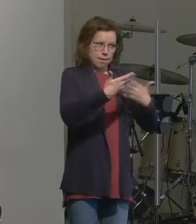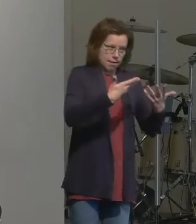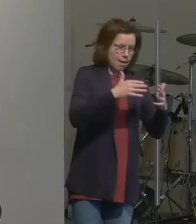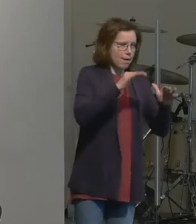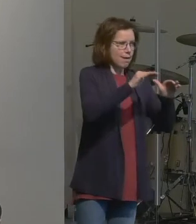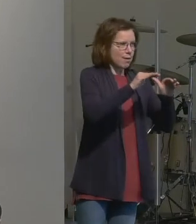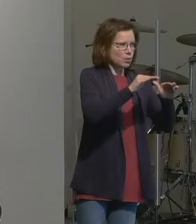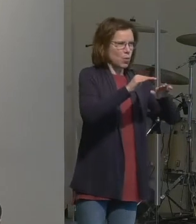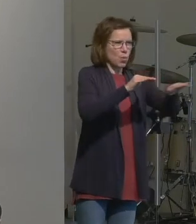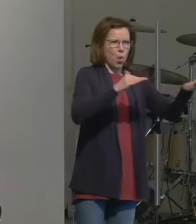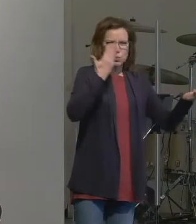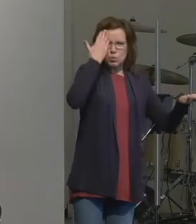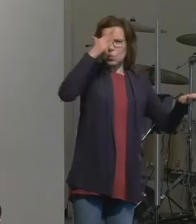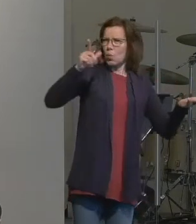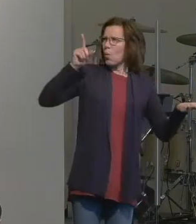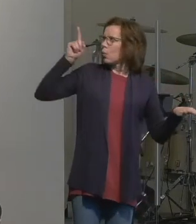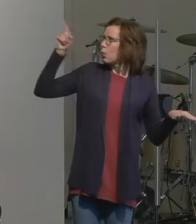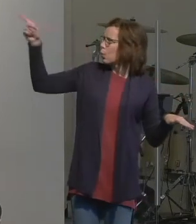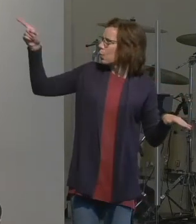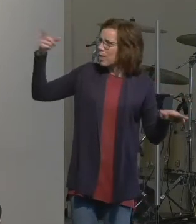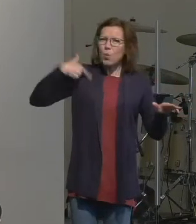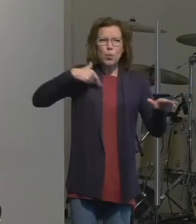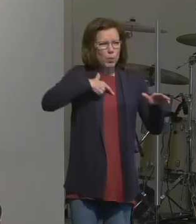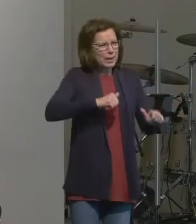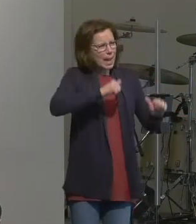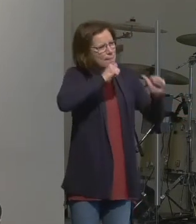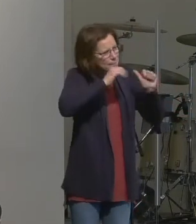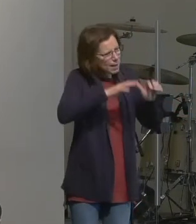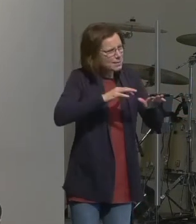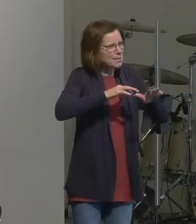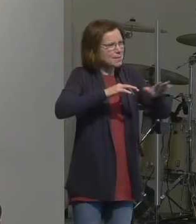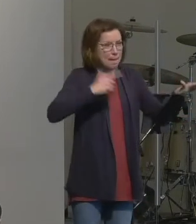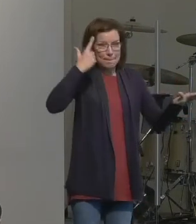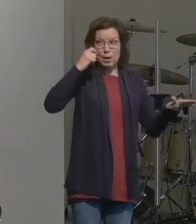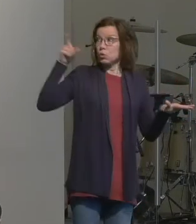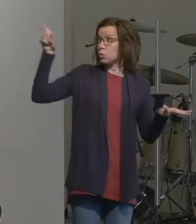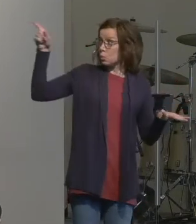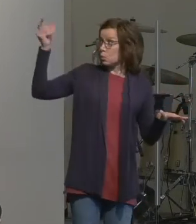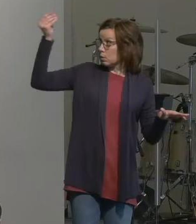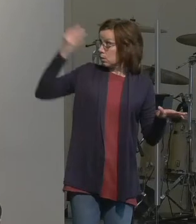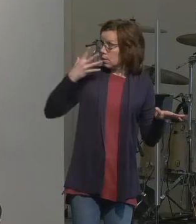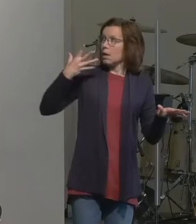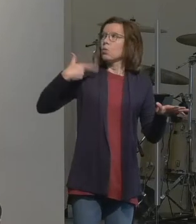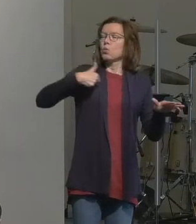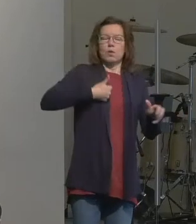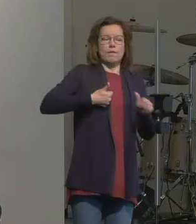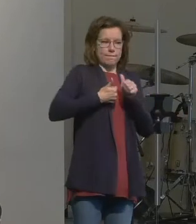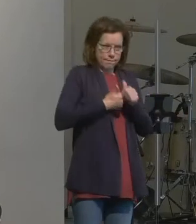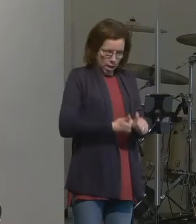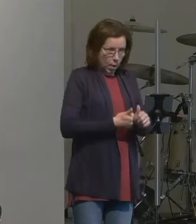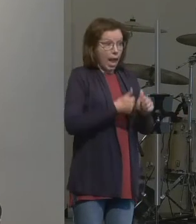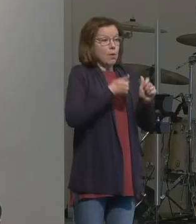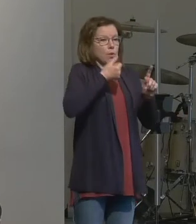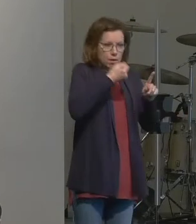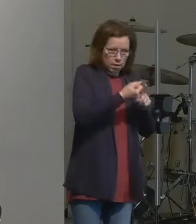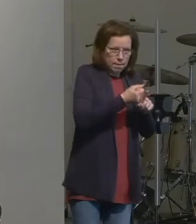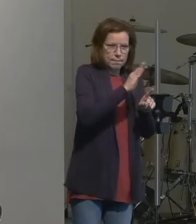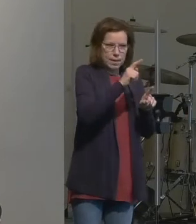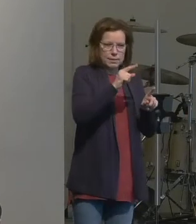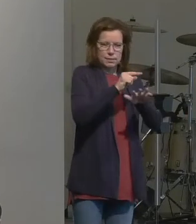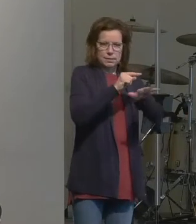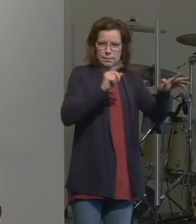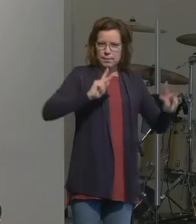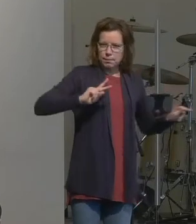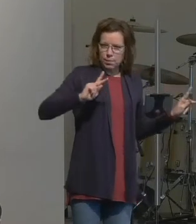doing what you destined us to do let it not become about us and about our own accomplishments Lord but stretch us in a way